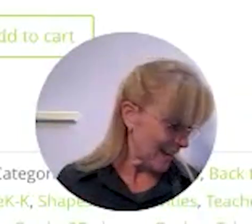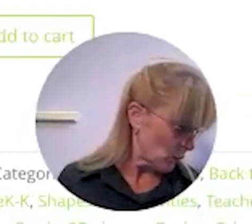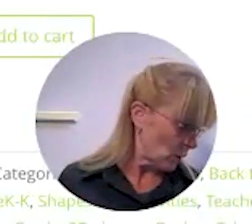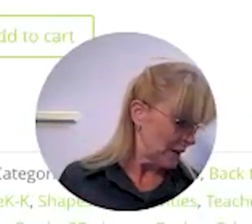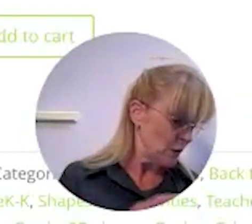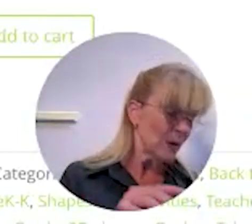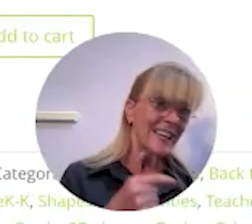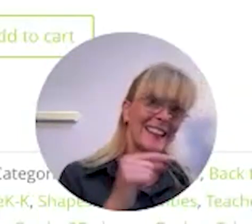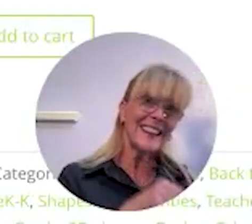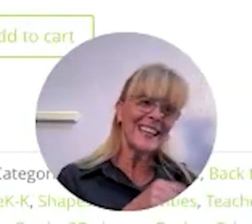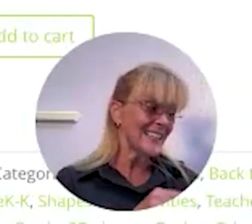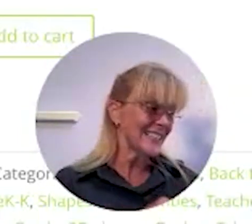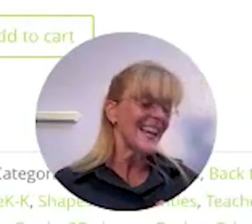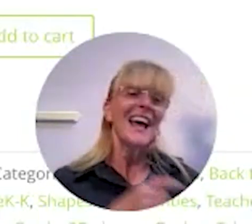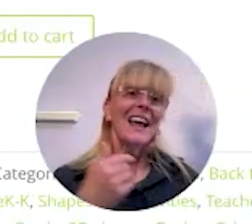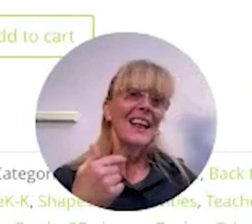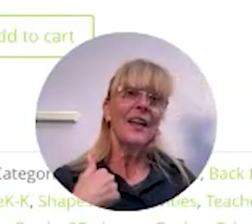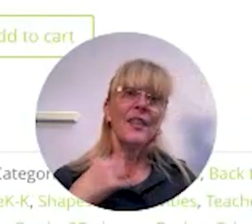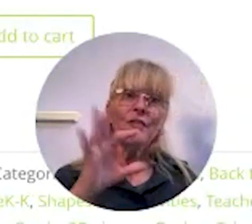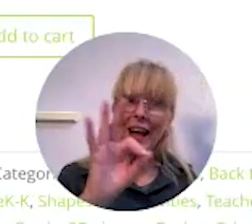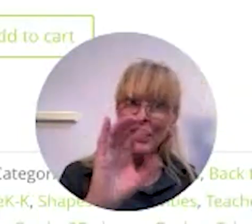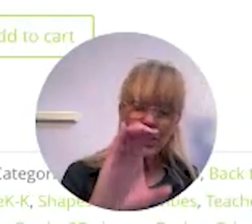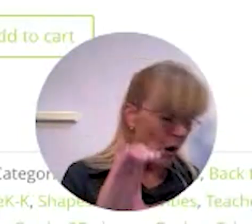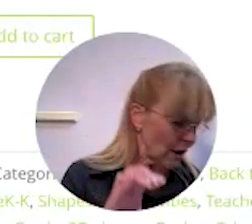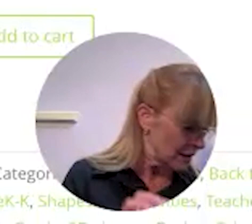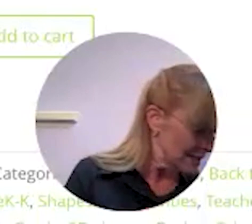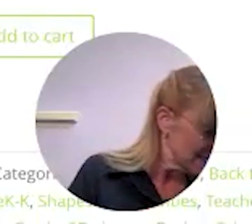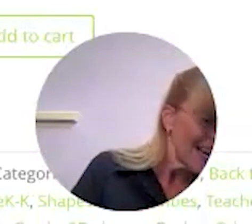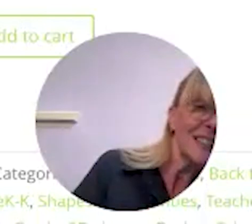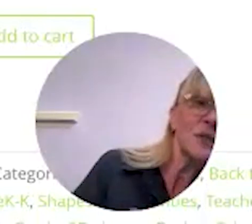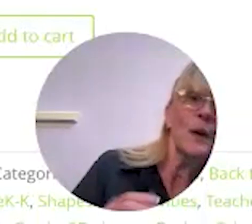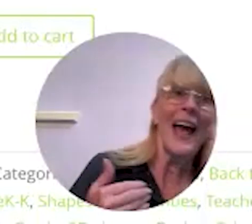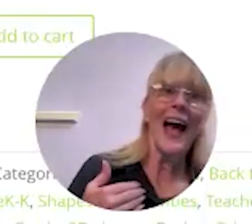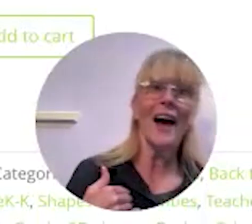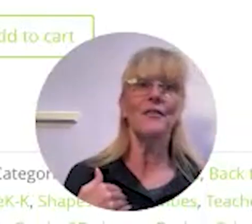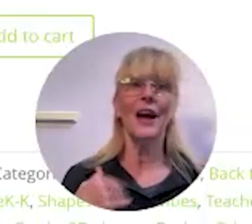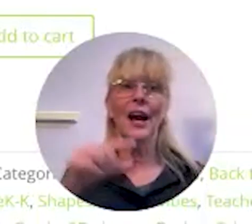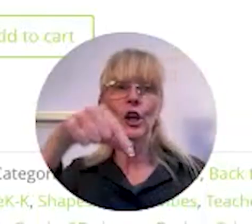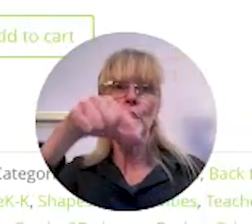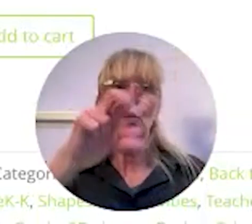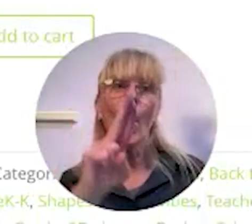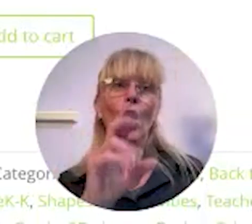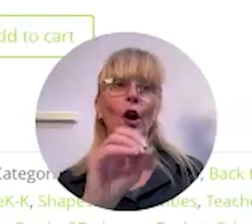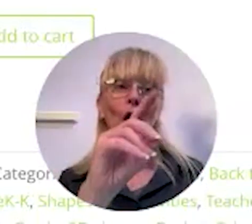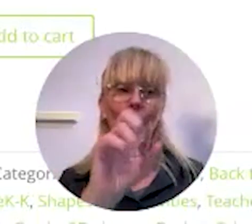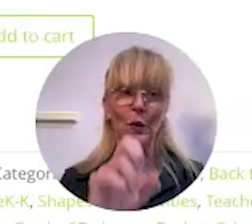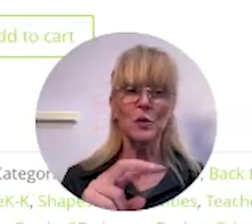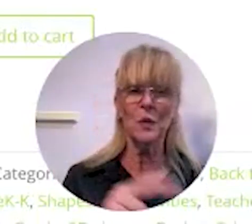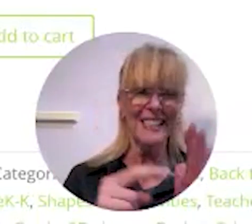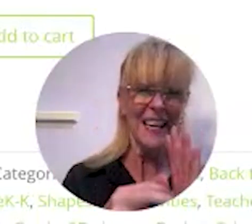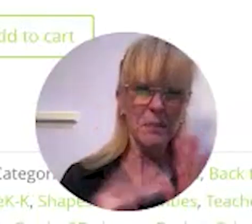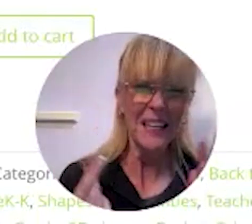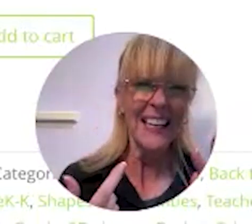is that when you get these uh the flashcards sets we have a qr codes what does that mean